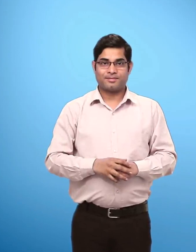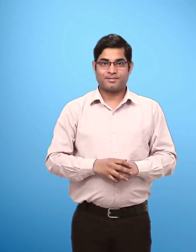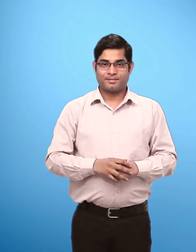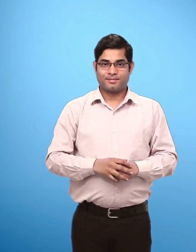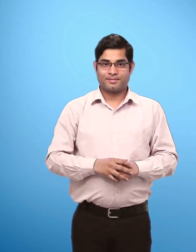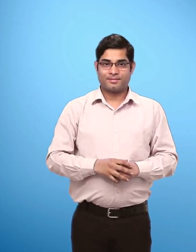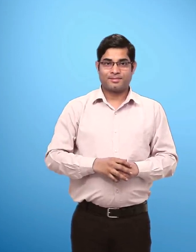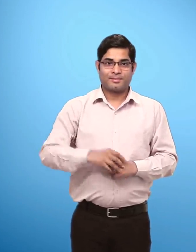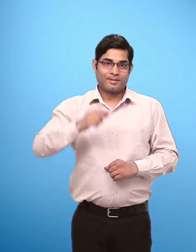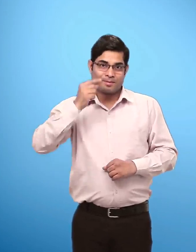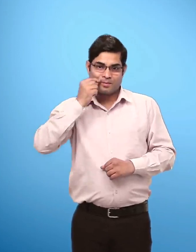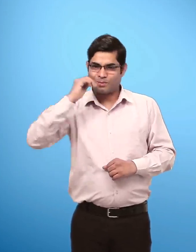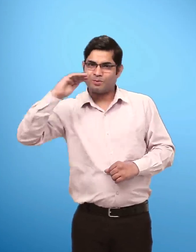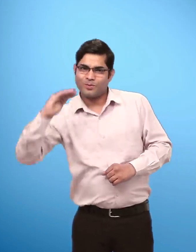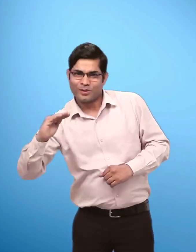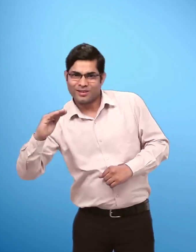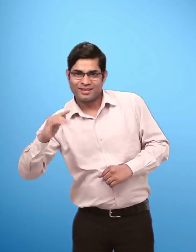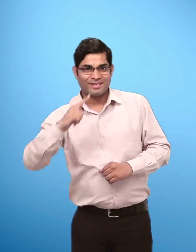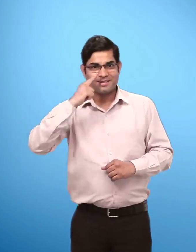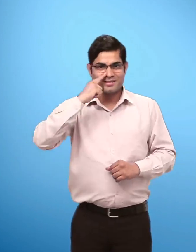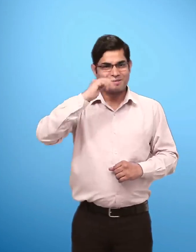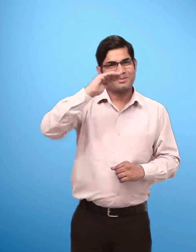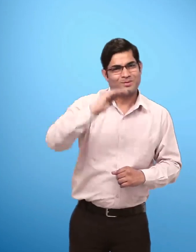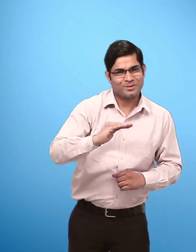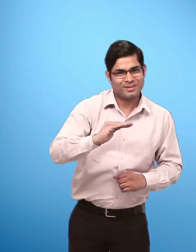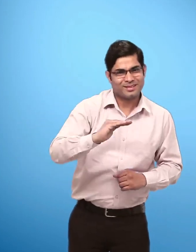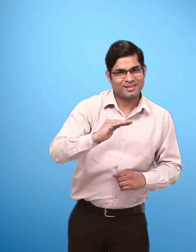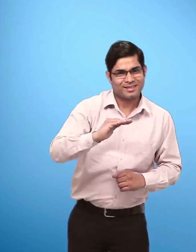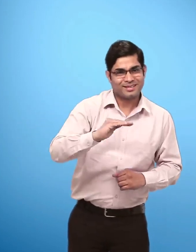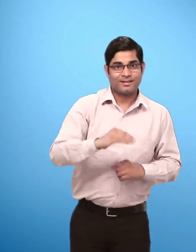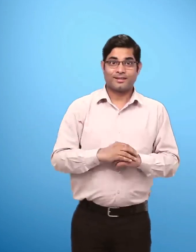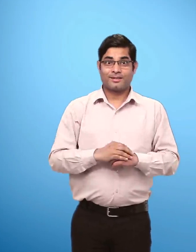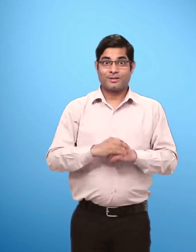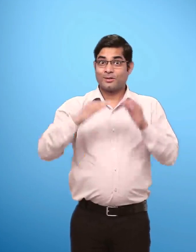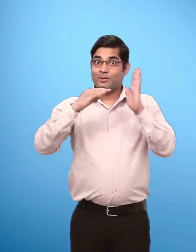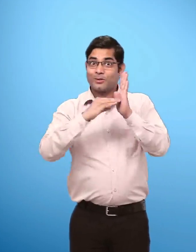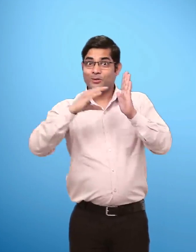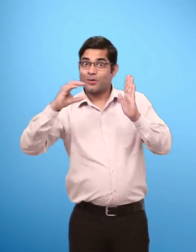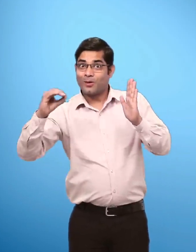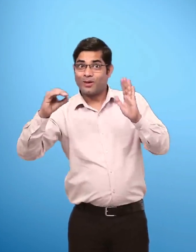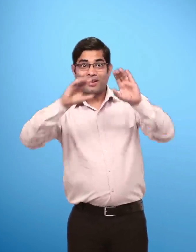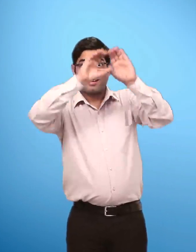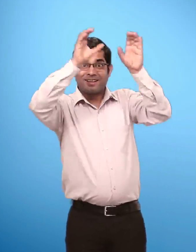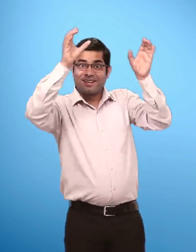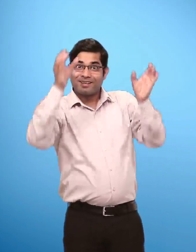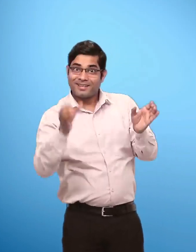A boy A And a girl Are entering The gate of the zoo